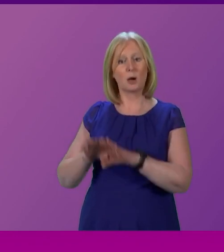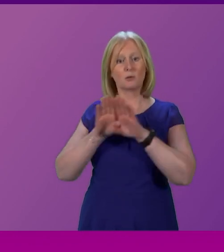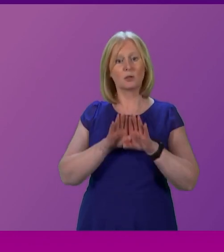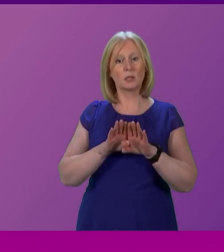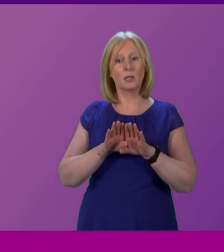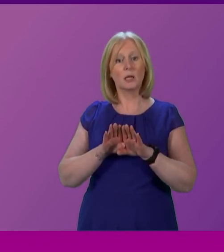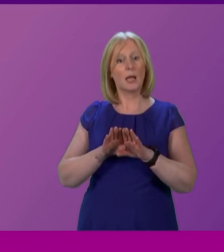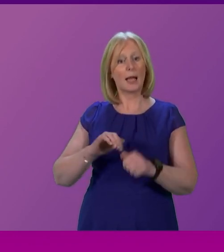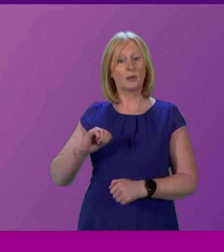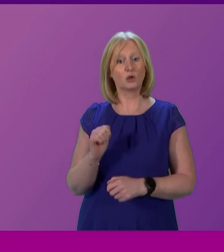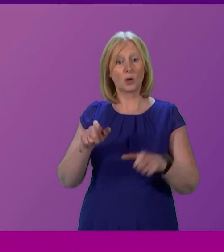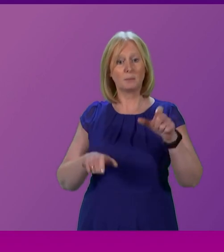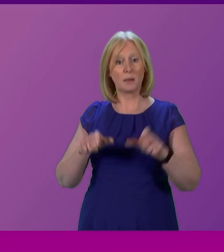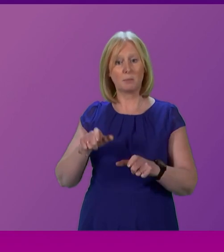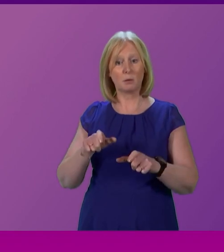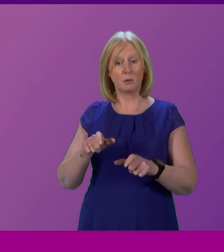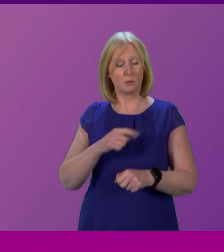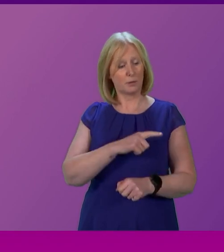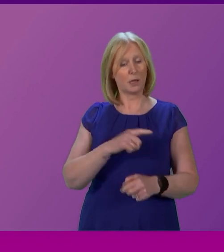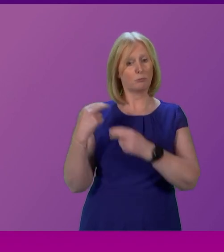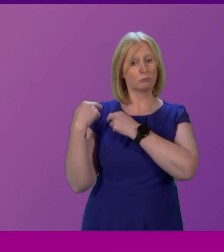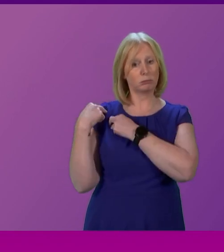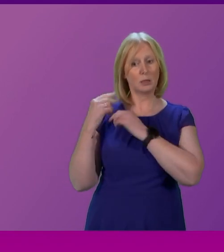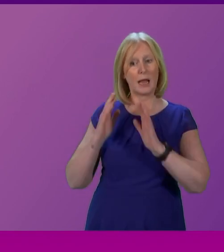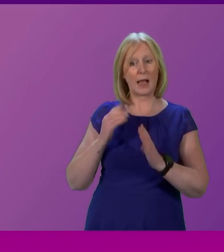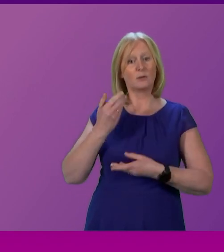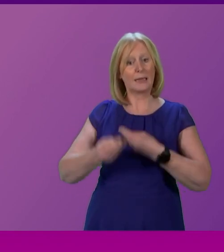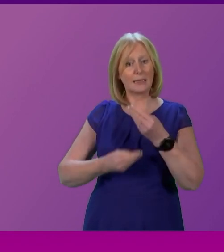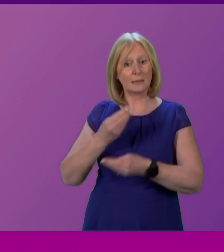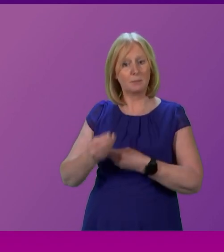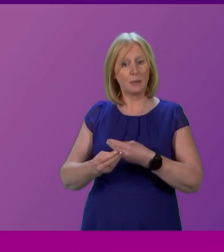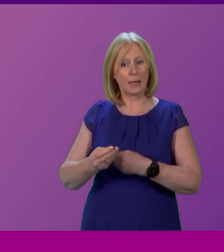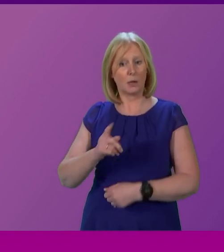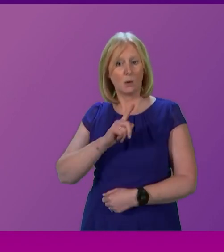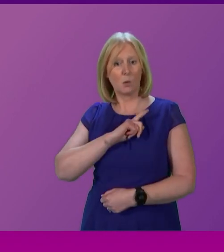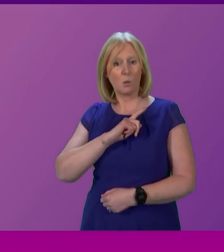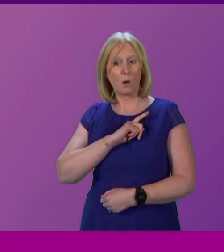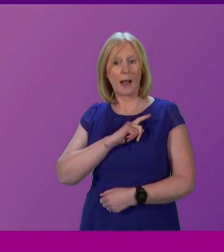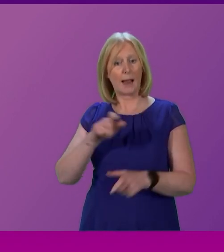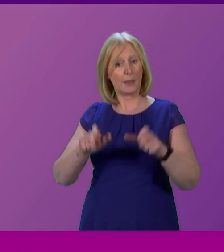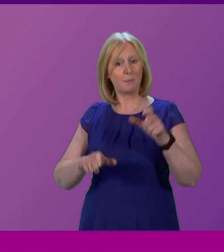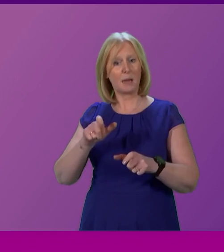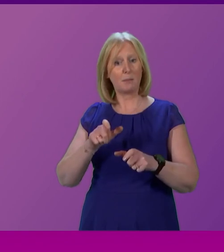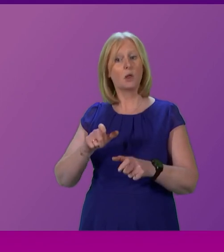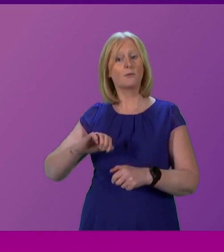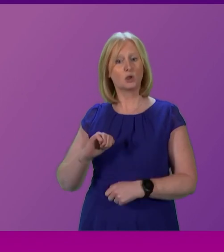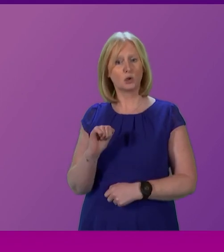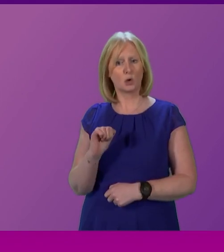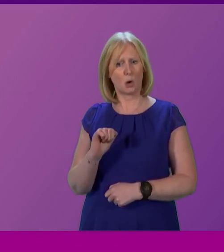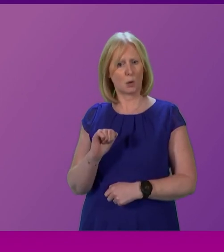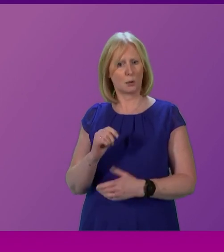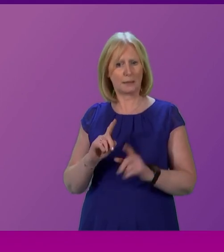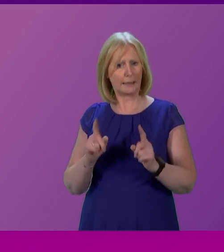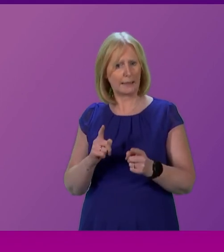public, the onus is on them to explain their alternative method for the people of Scotland to exercise their right to